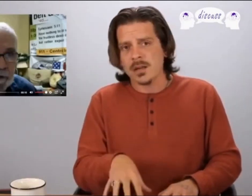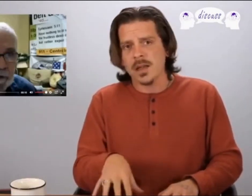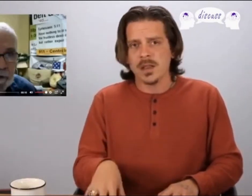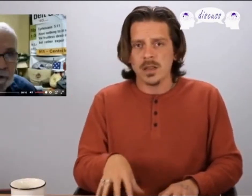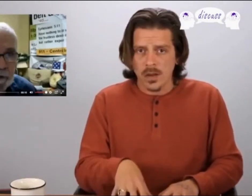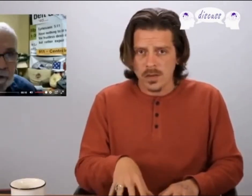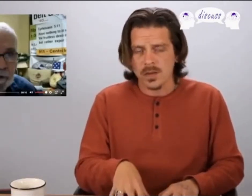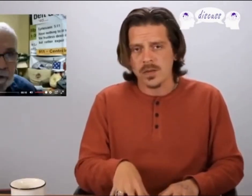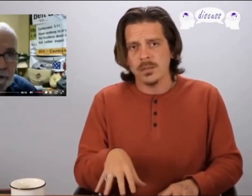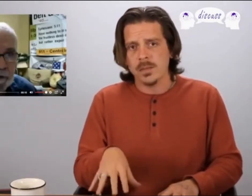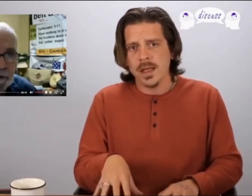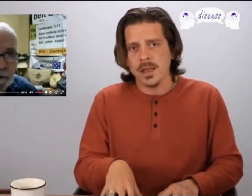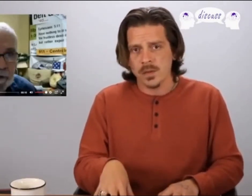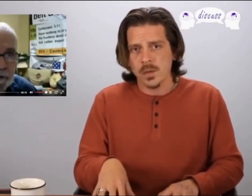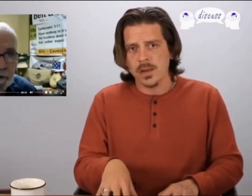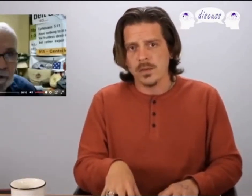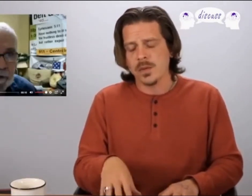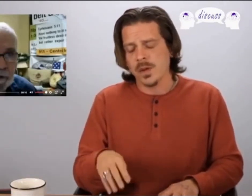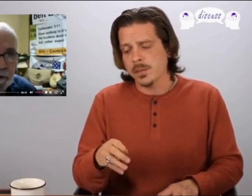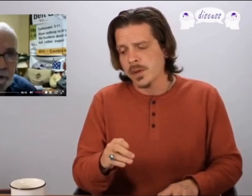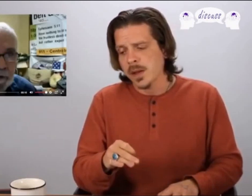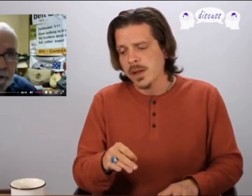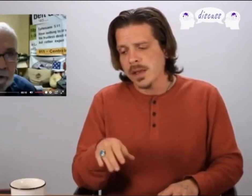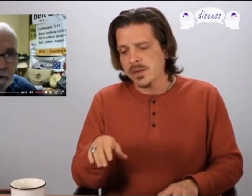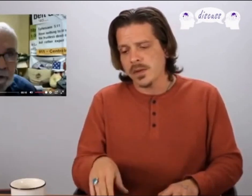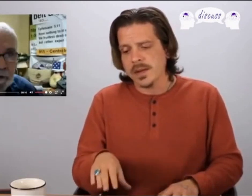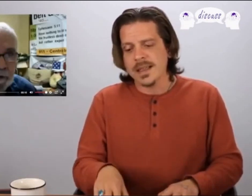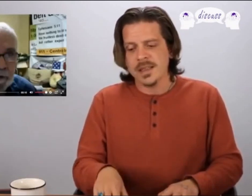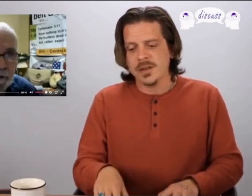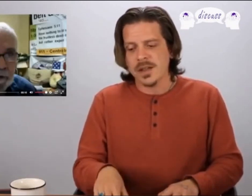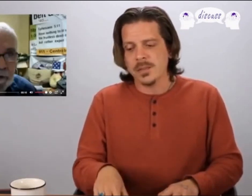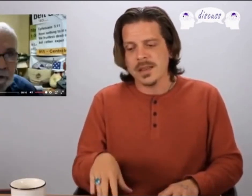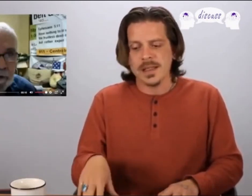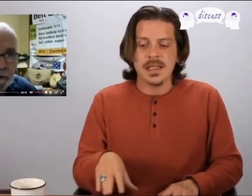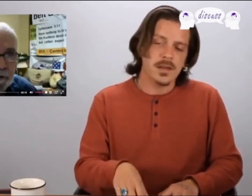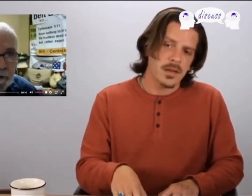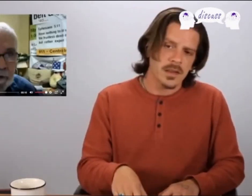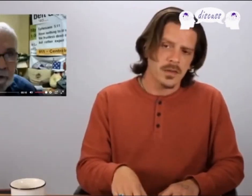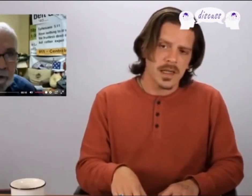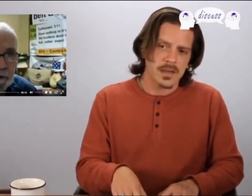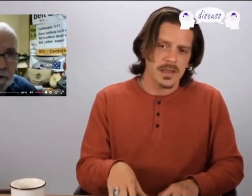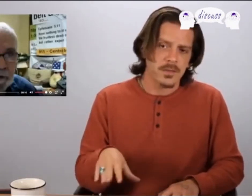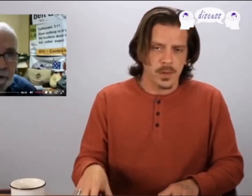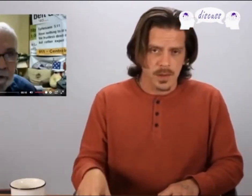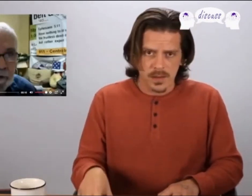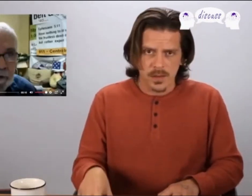that claims that he talks to Trump and is working for Trump is currently in jail because he started harassing this Florida attorney